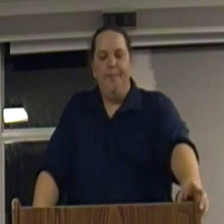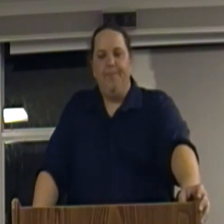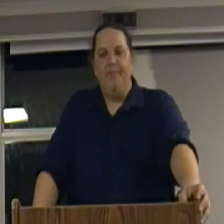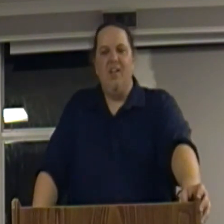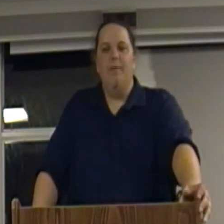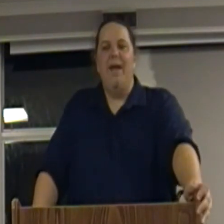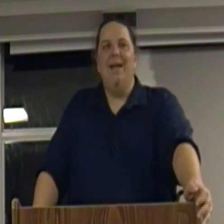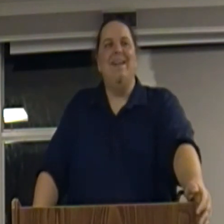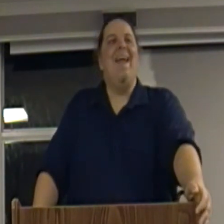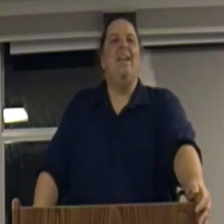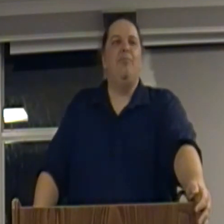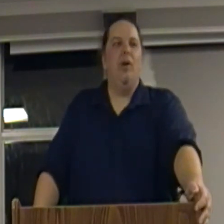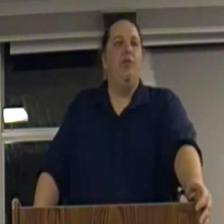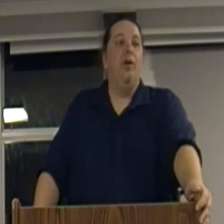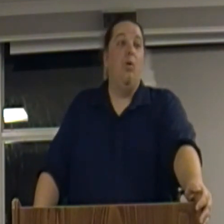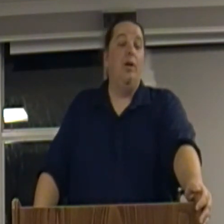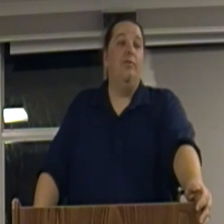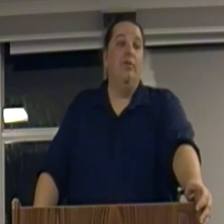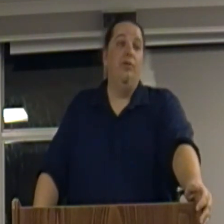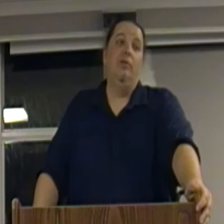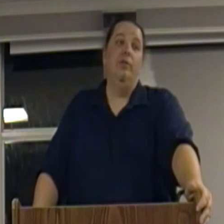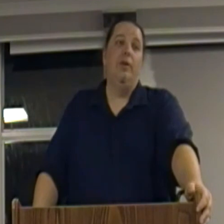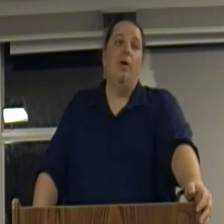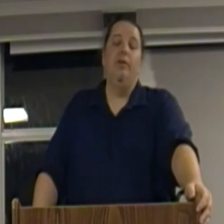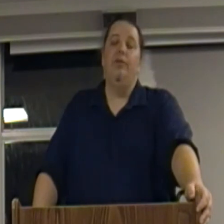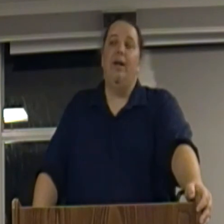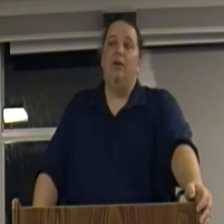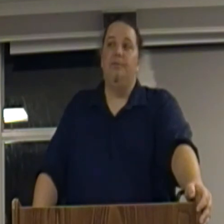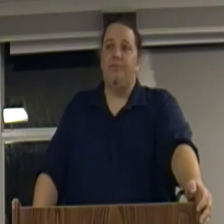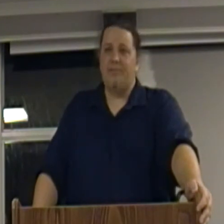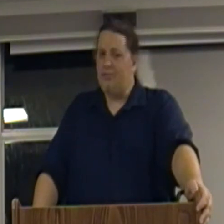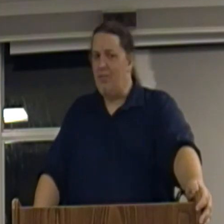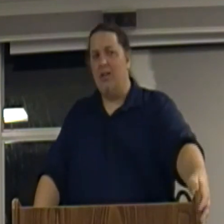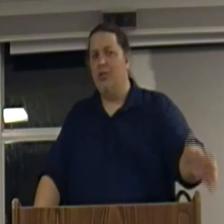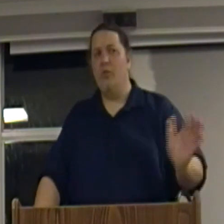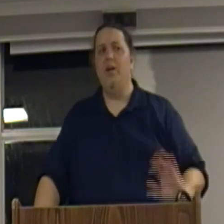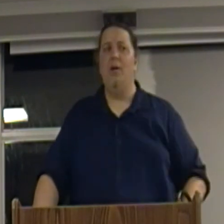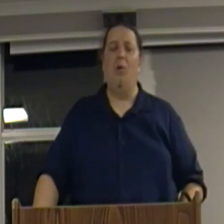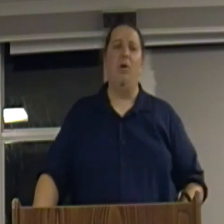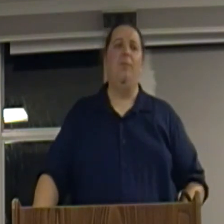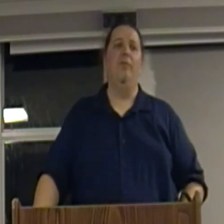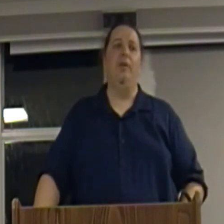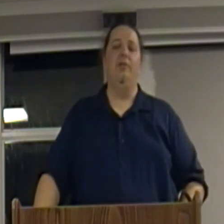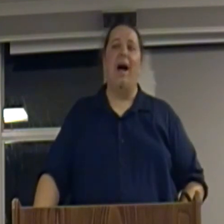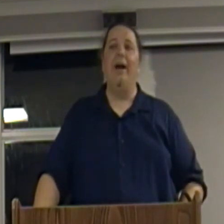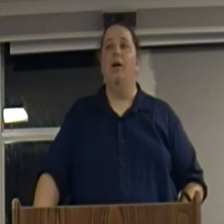to command any price they wanted for the silver that they wanted to sell this created a whole problem for the entire